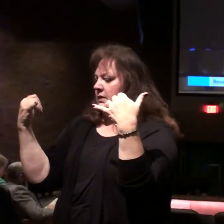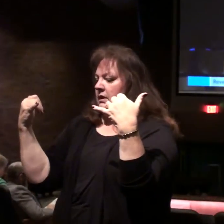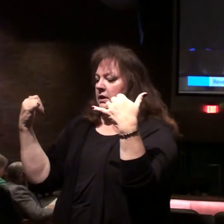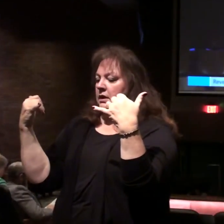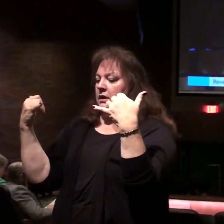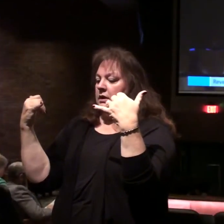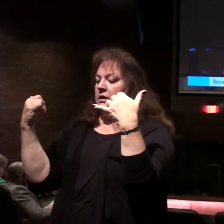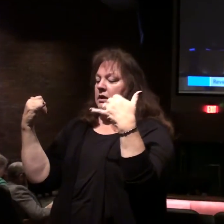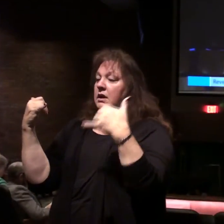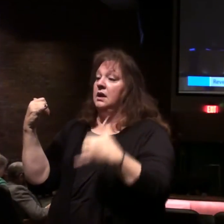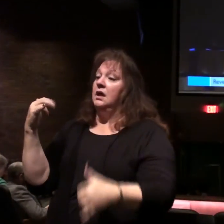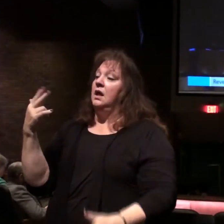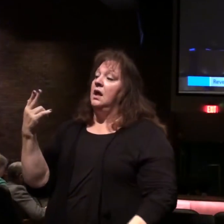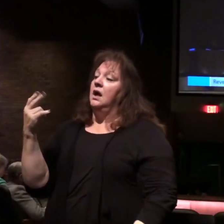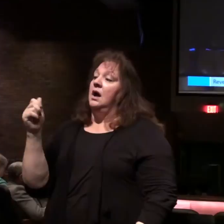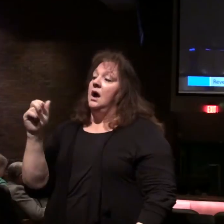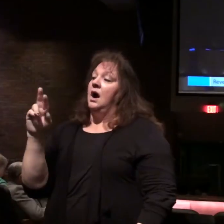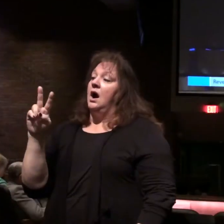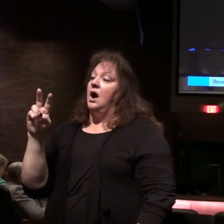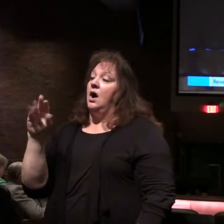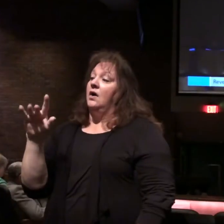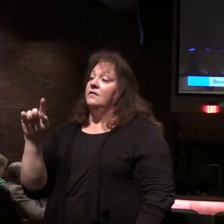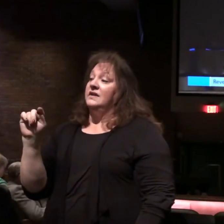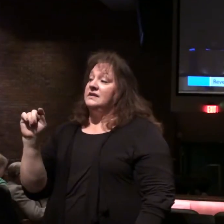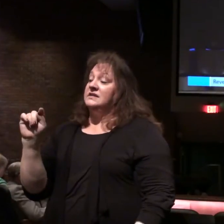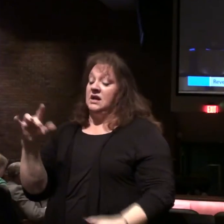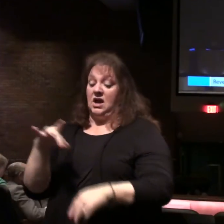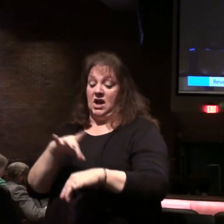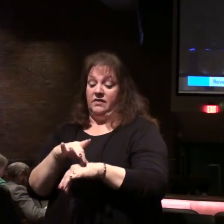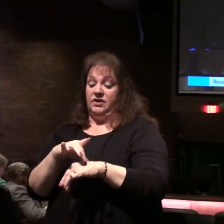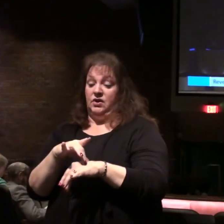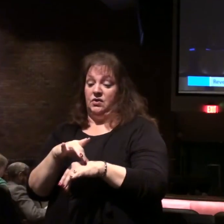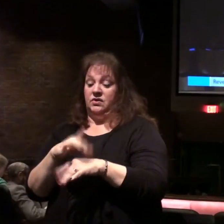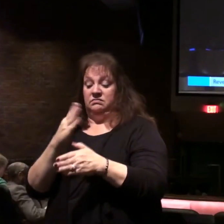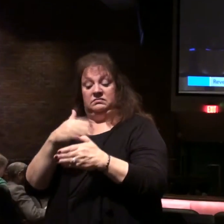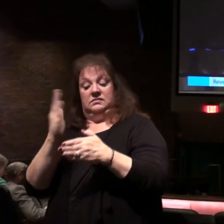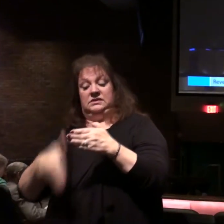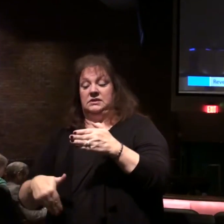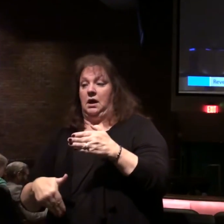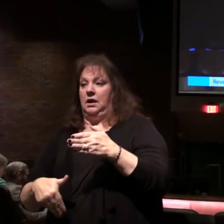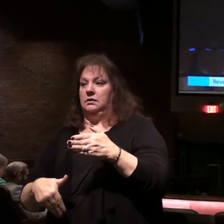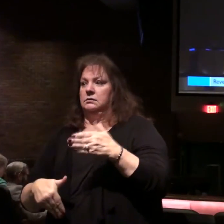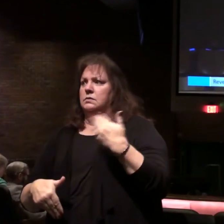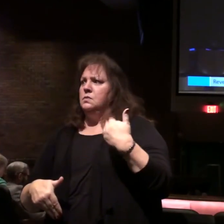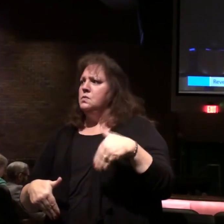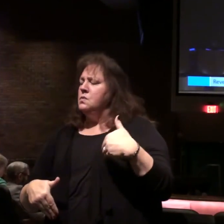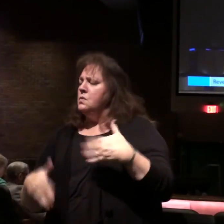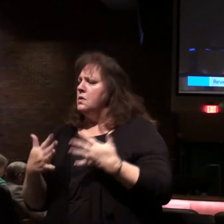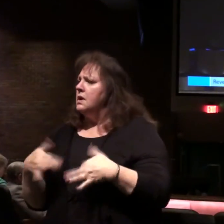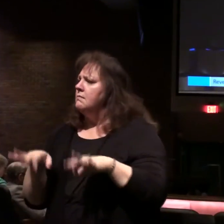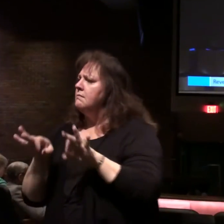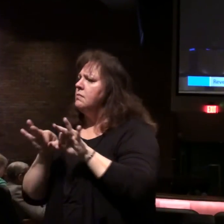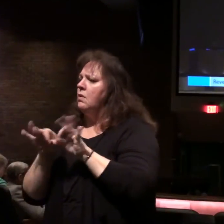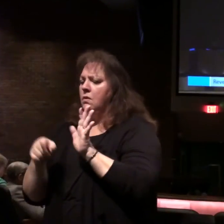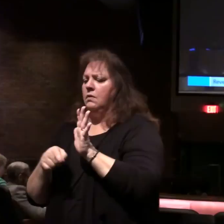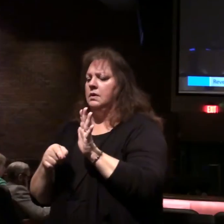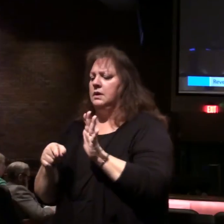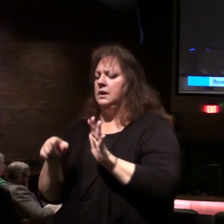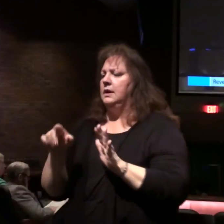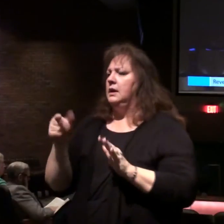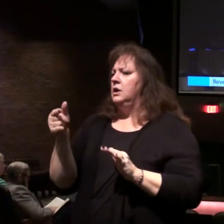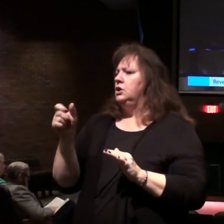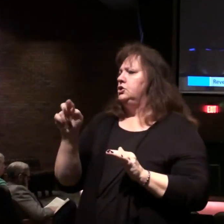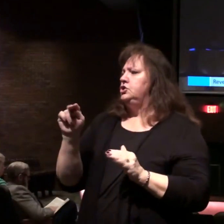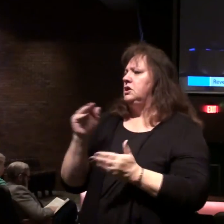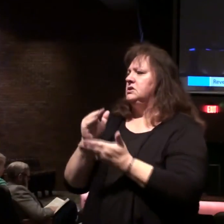the harvest of the earth is done. Very important, we refer to this sometimes, come back to